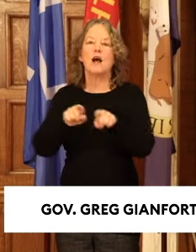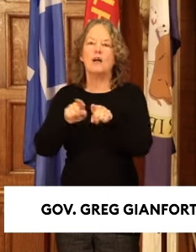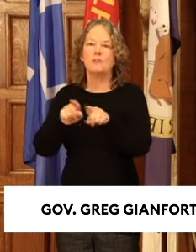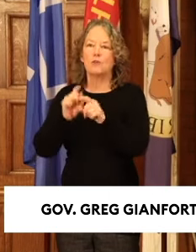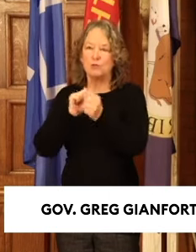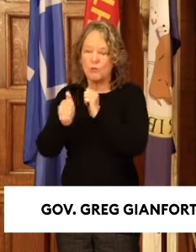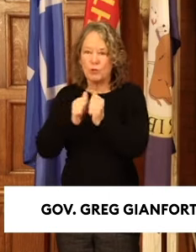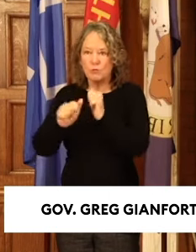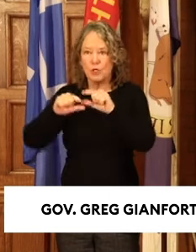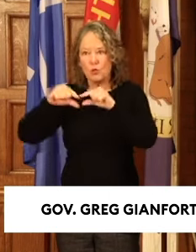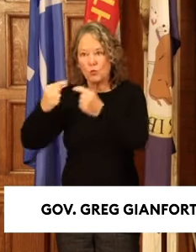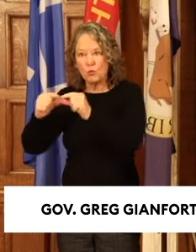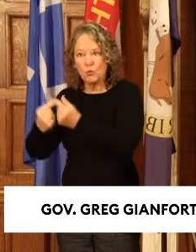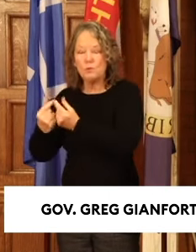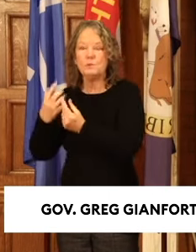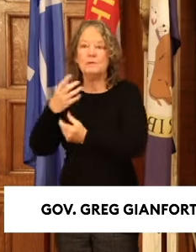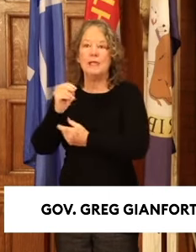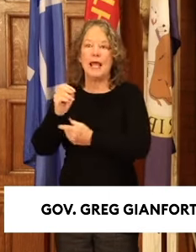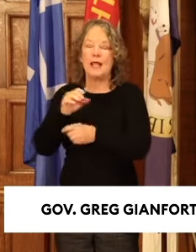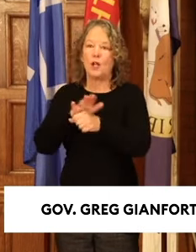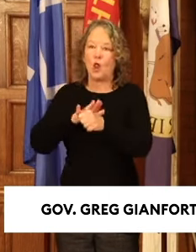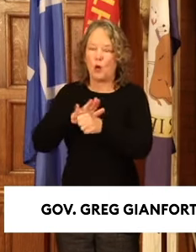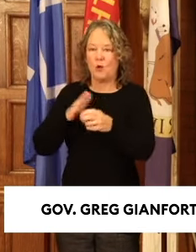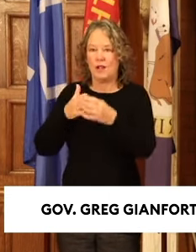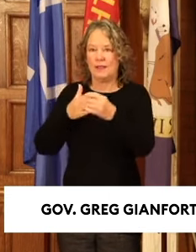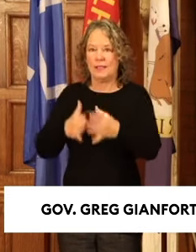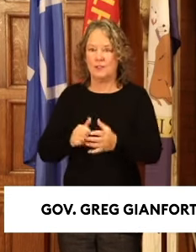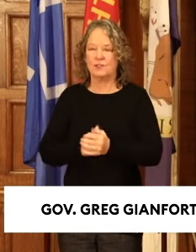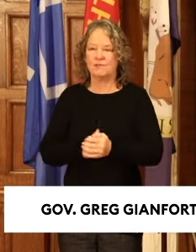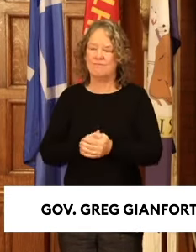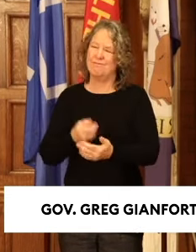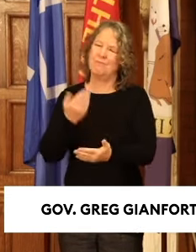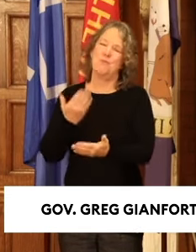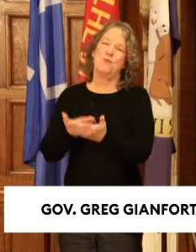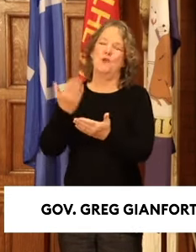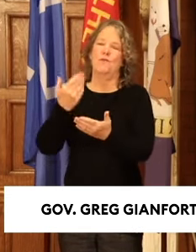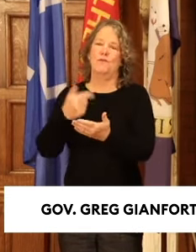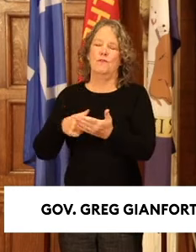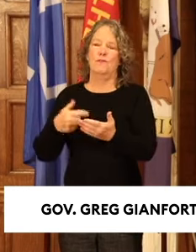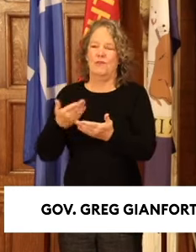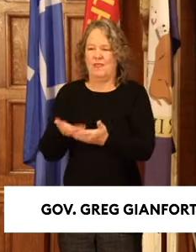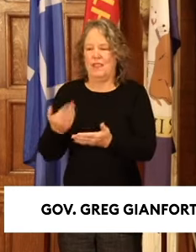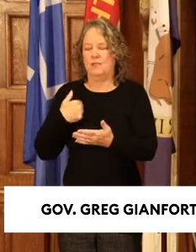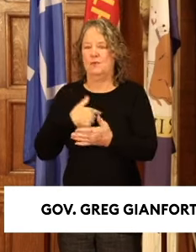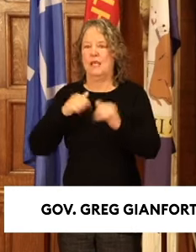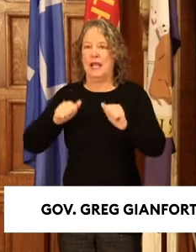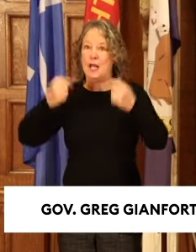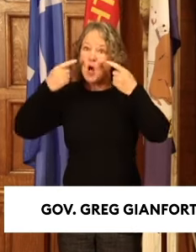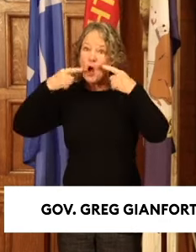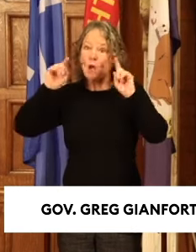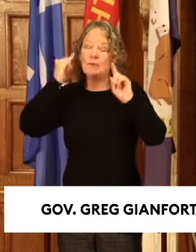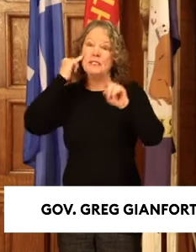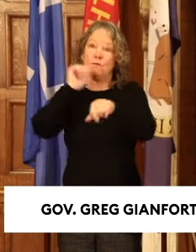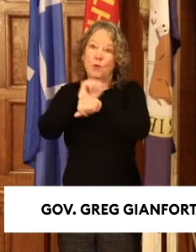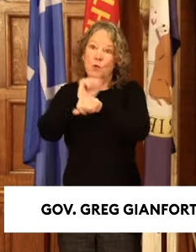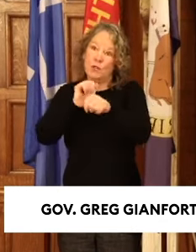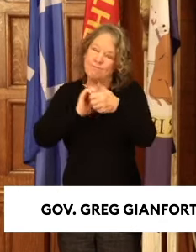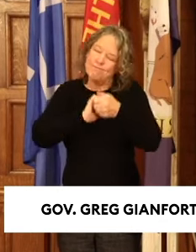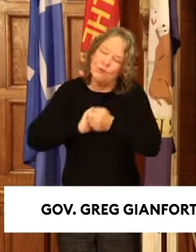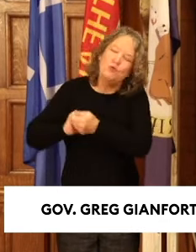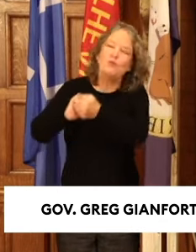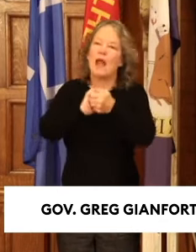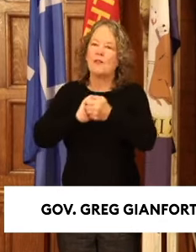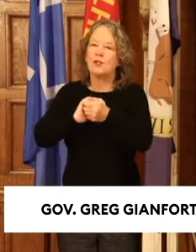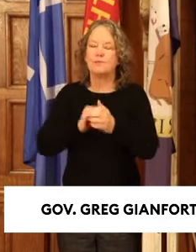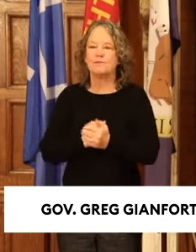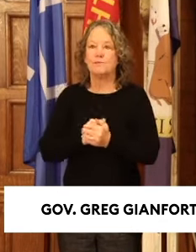local leaders. It's a testament to what we can accomplish when we work together. The